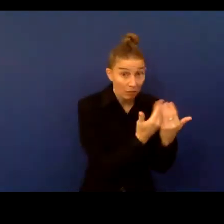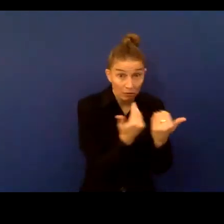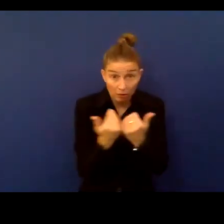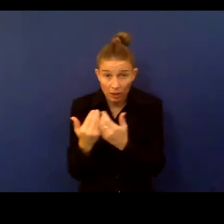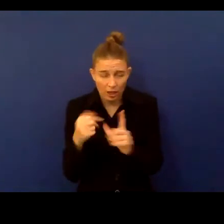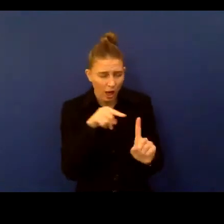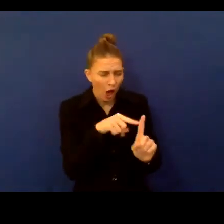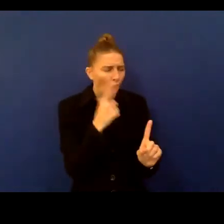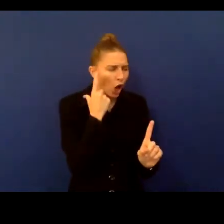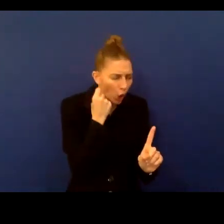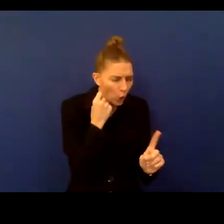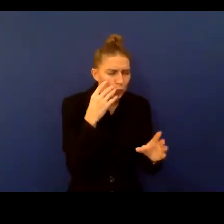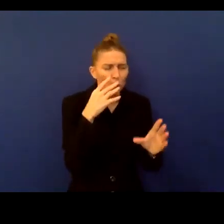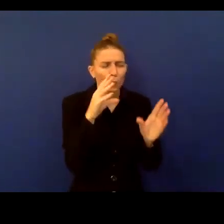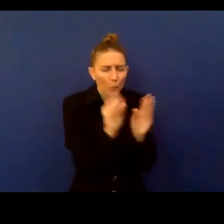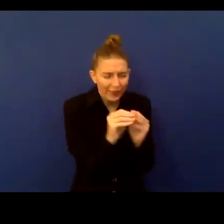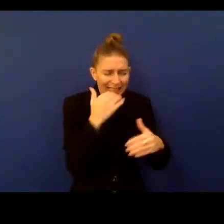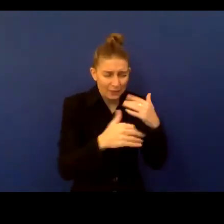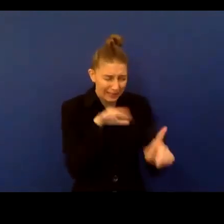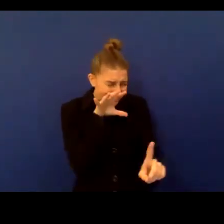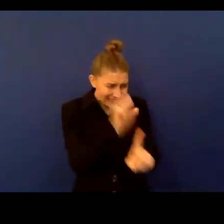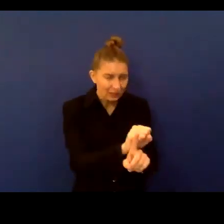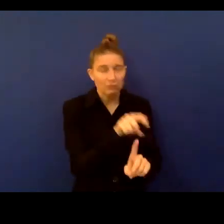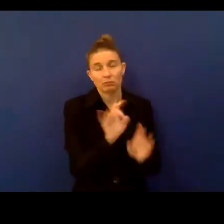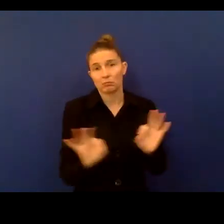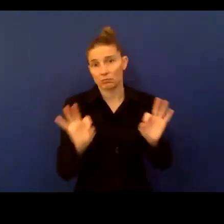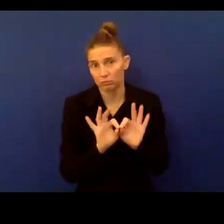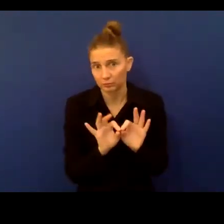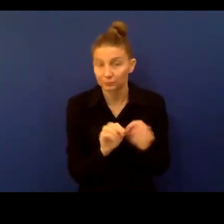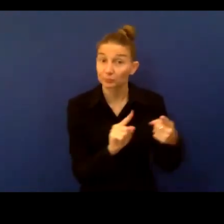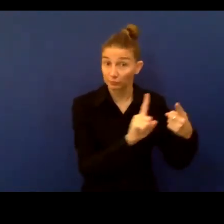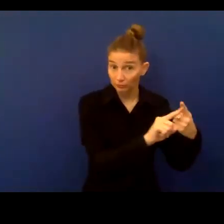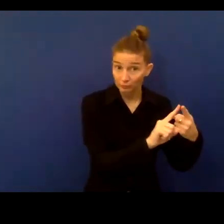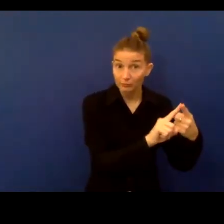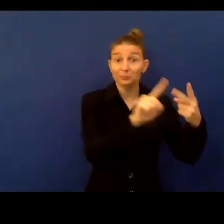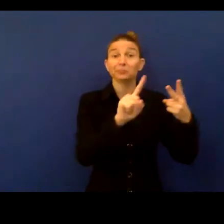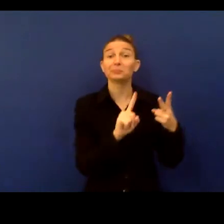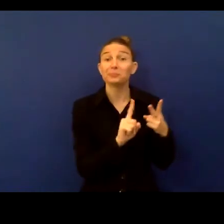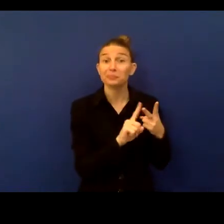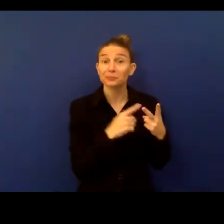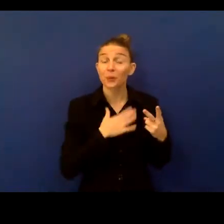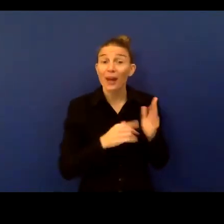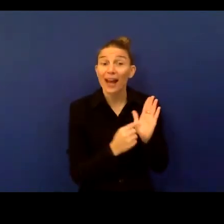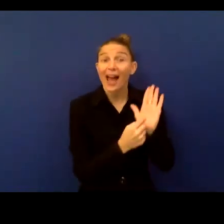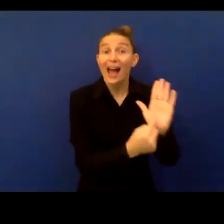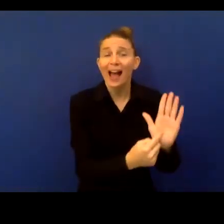disabilities has been a really key part of that. And the other example I'll just highlight is the fantastic work on assistive